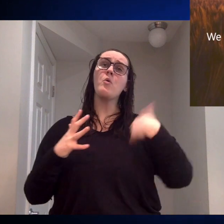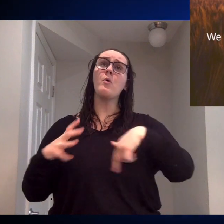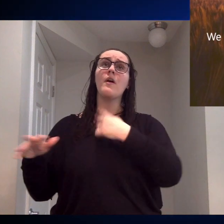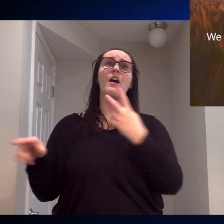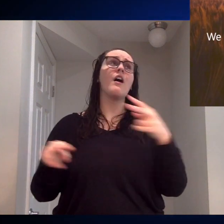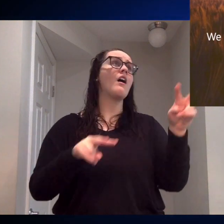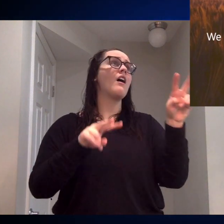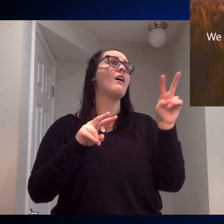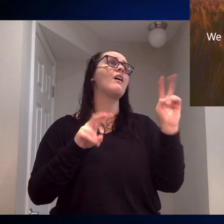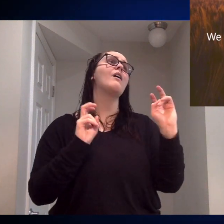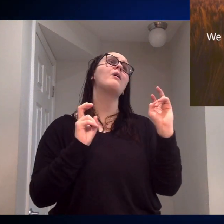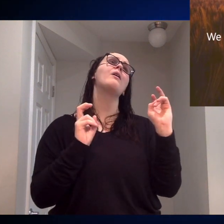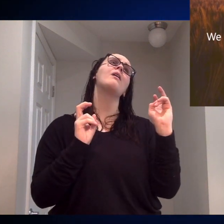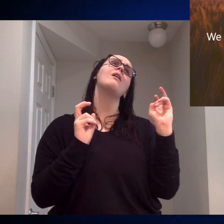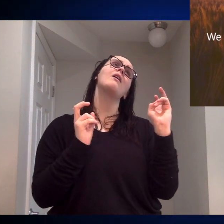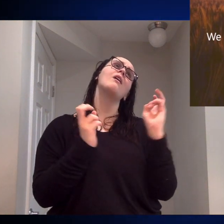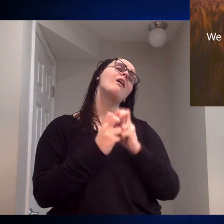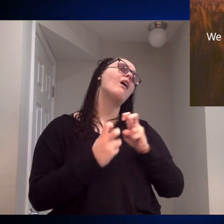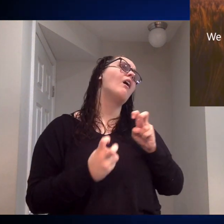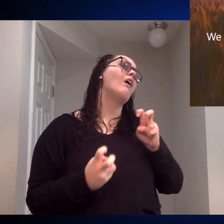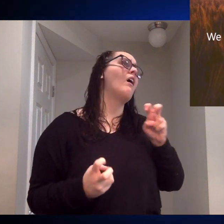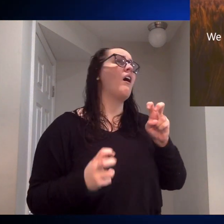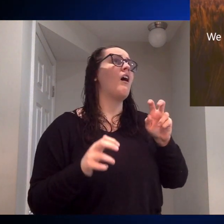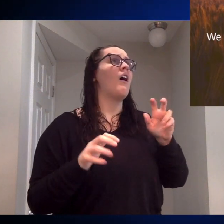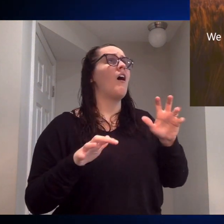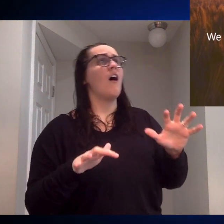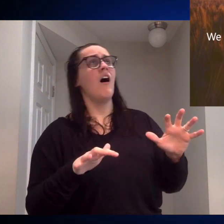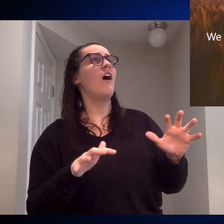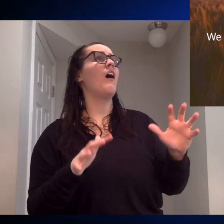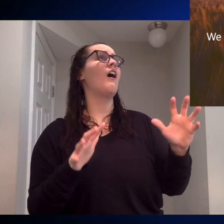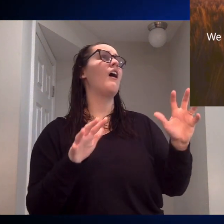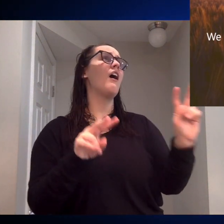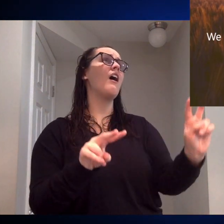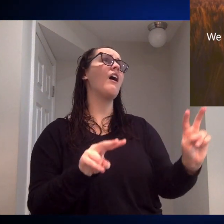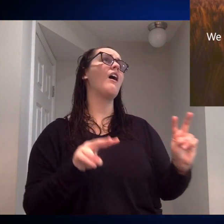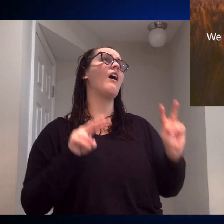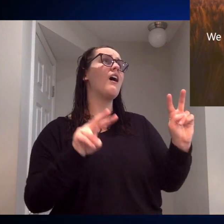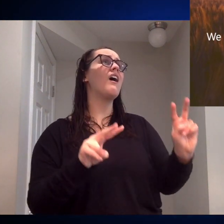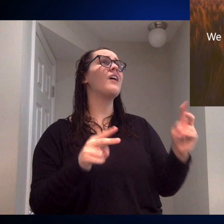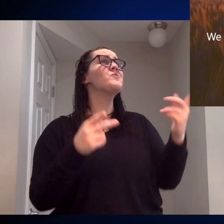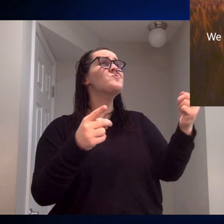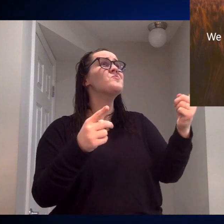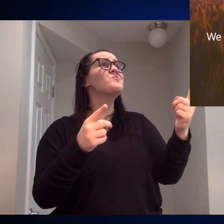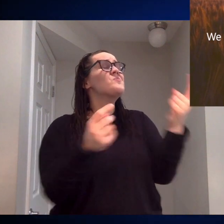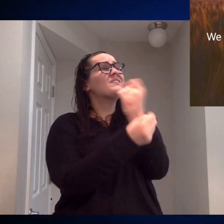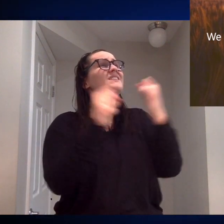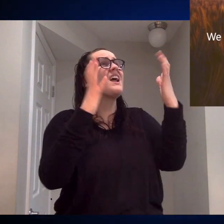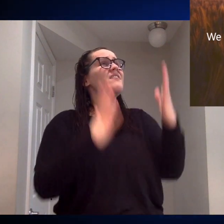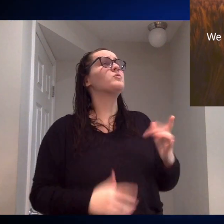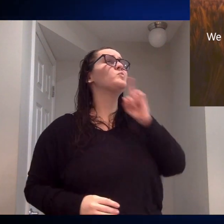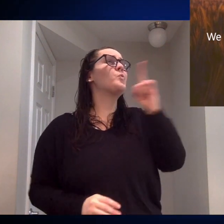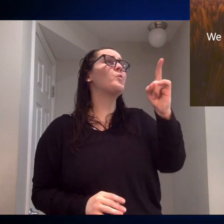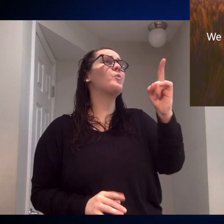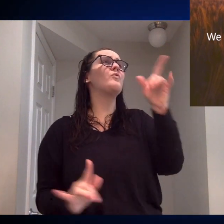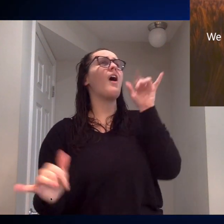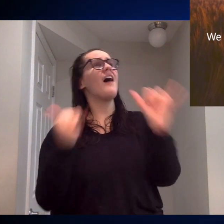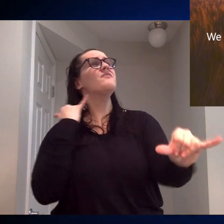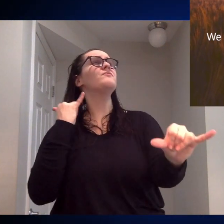We adore you, behold you, our Savior ever true.